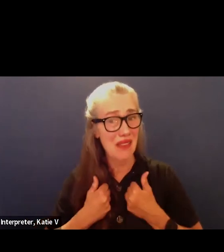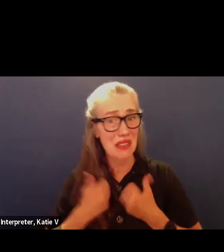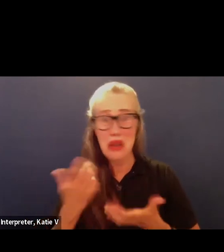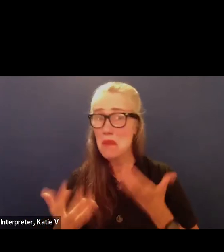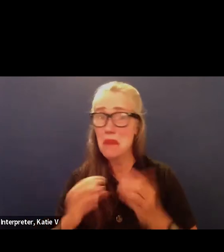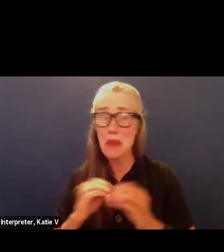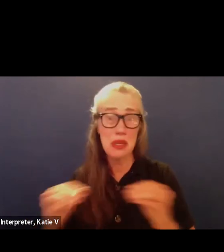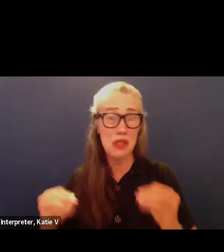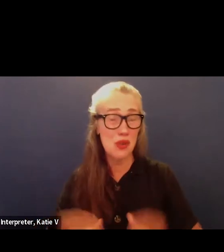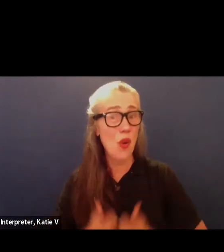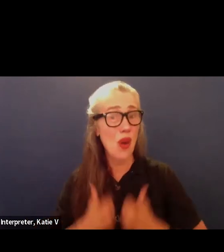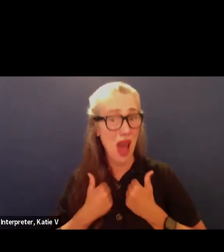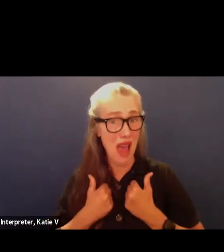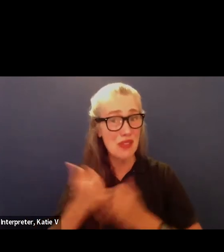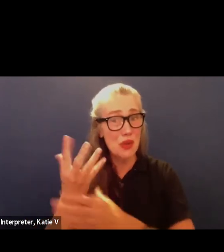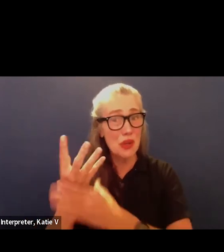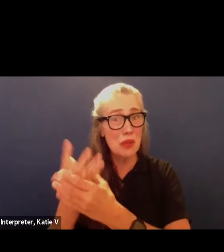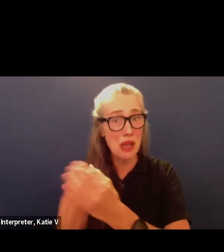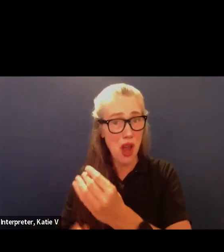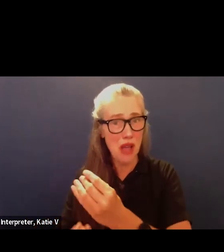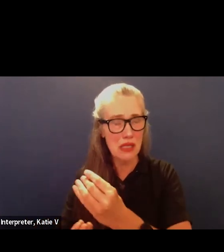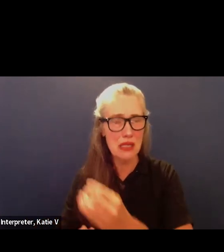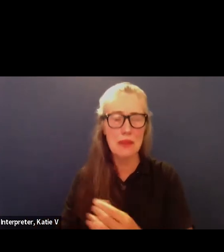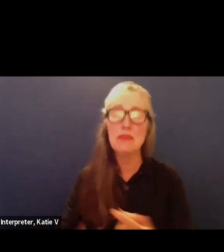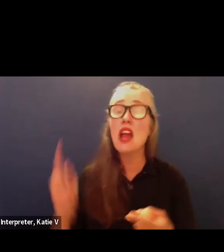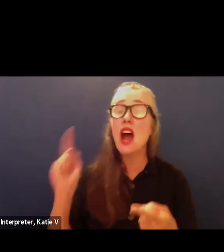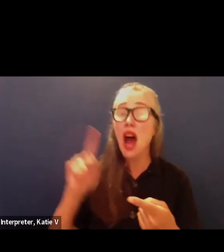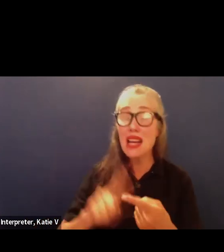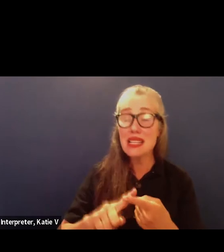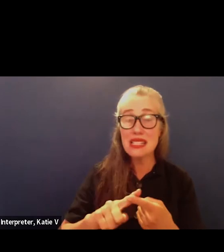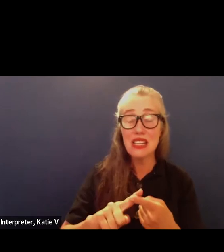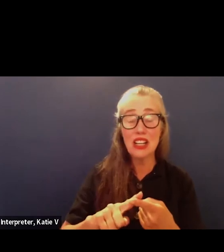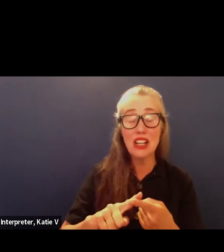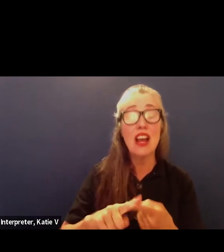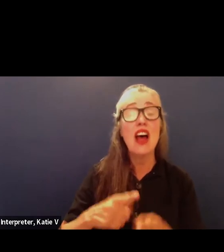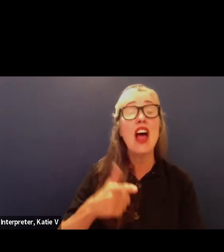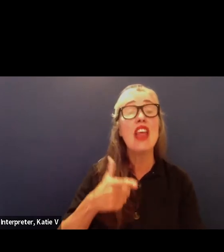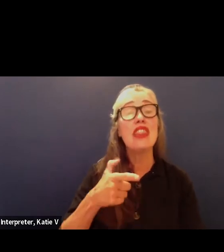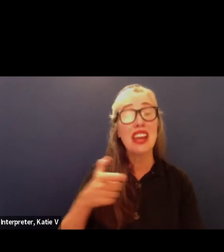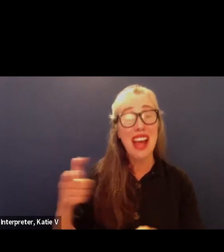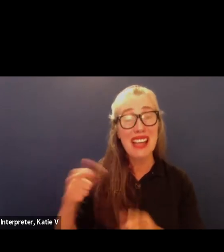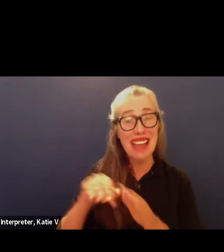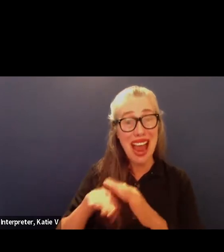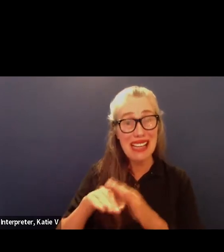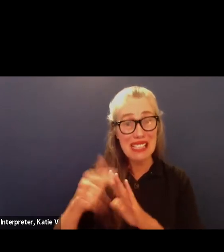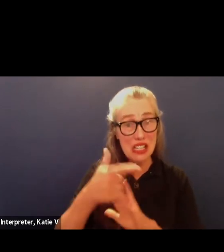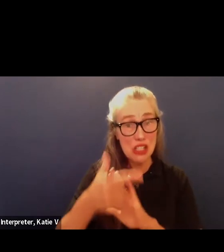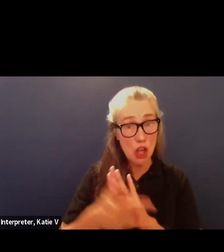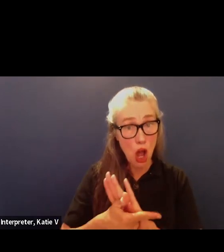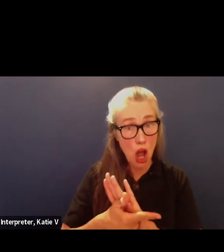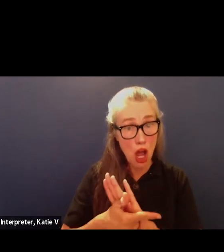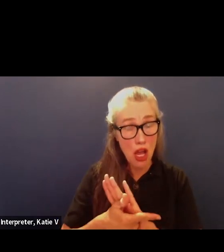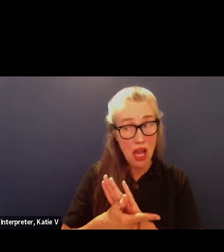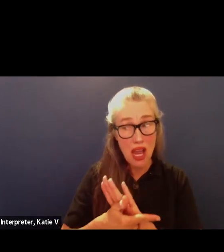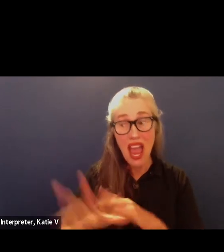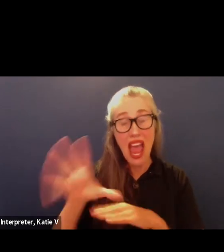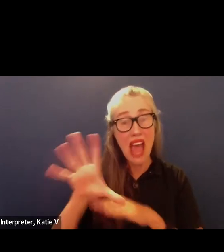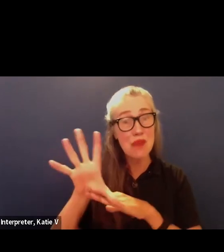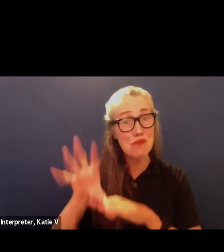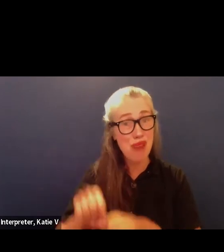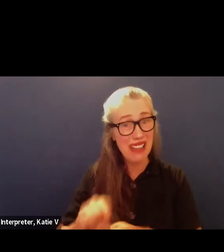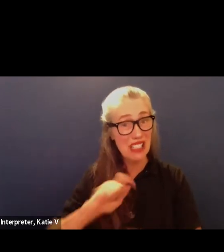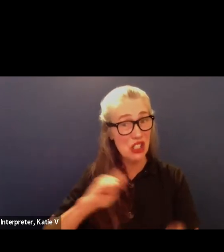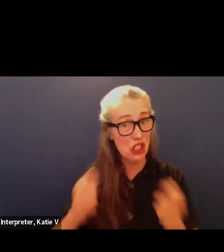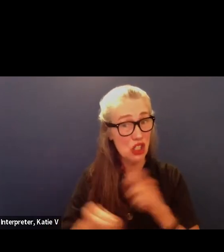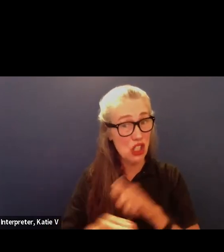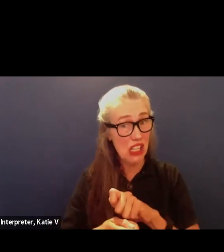i want to assert tonight that until gun access laws and practices really change in this country schools have to